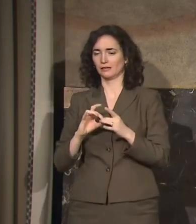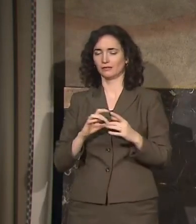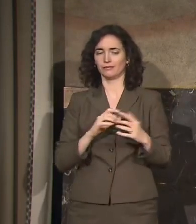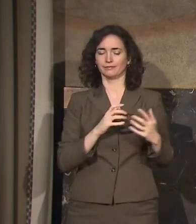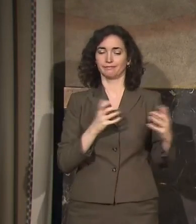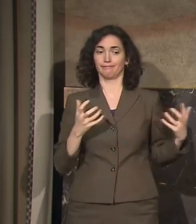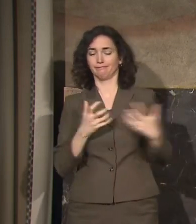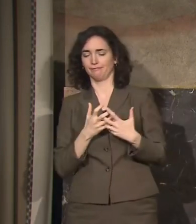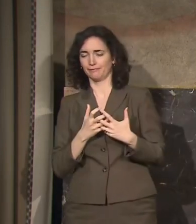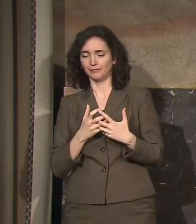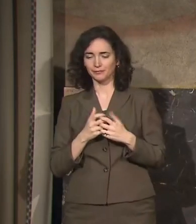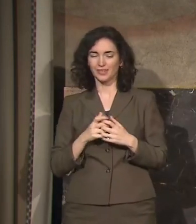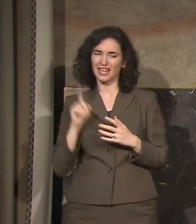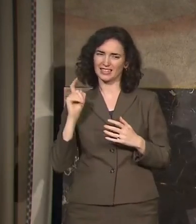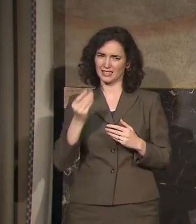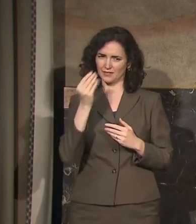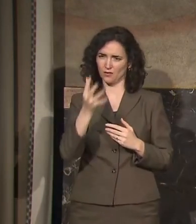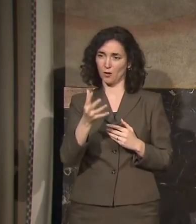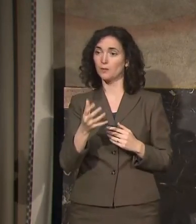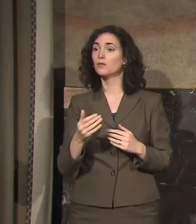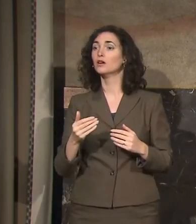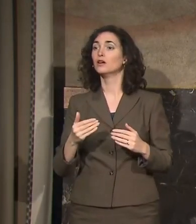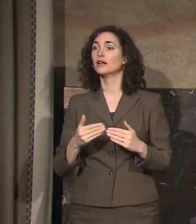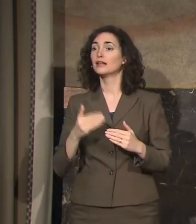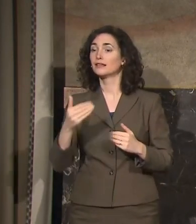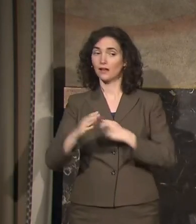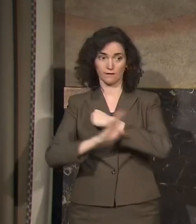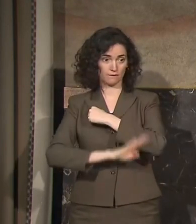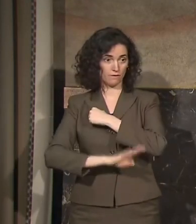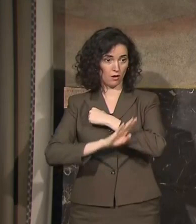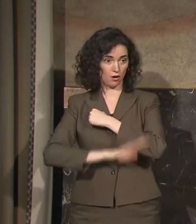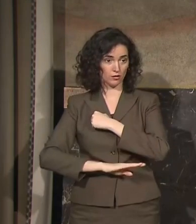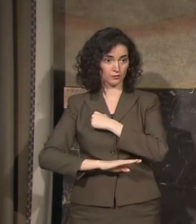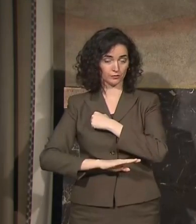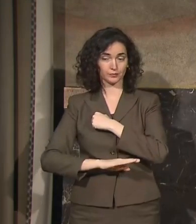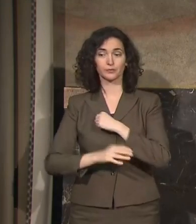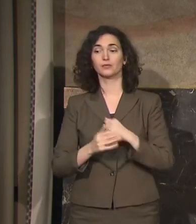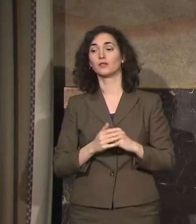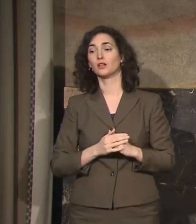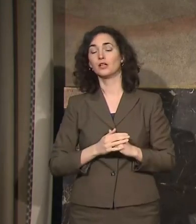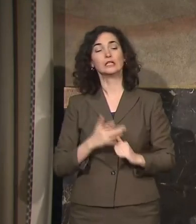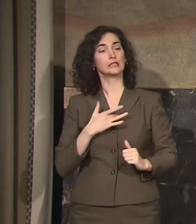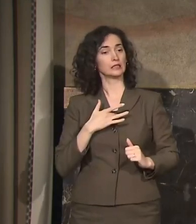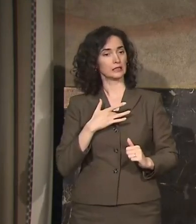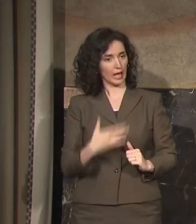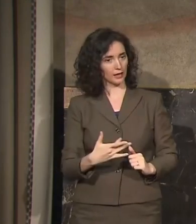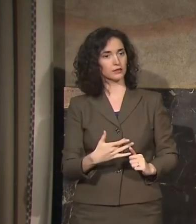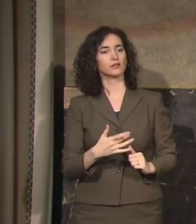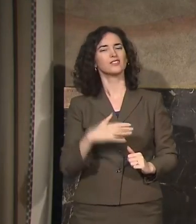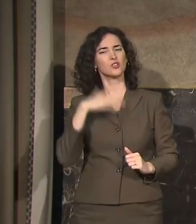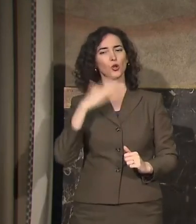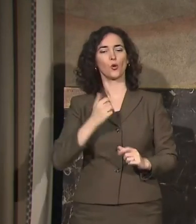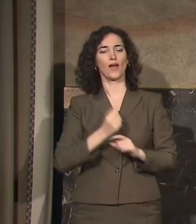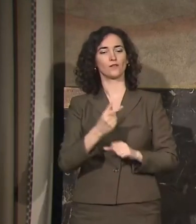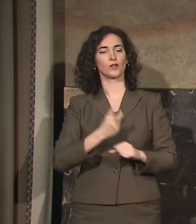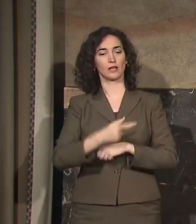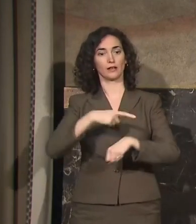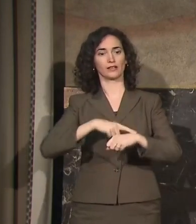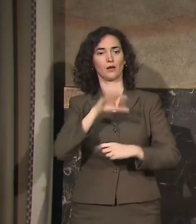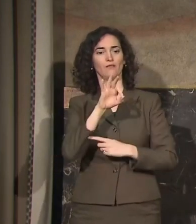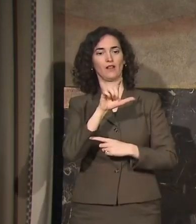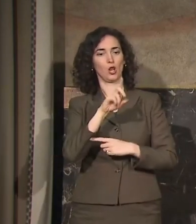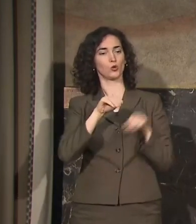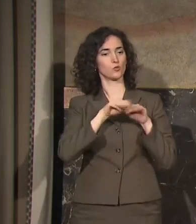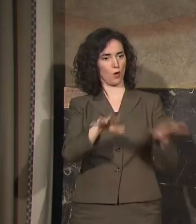As we get back into the fall, we would expect, because we always have another flu season as well, well, the things that